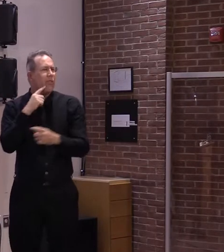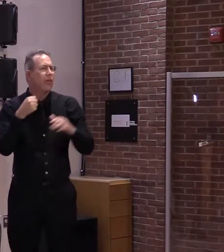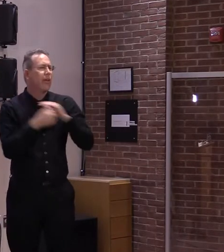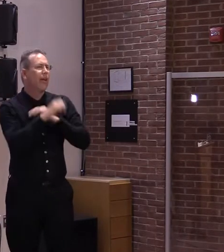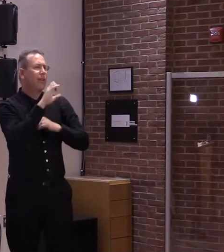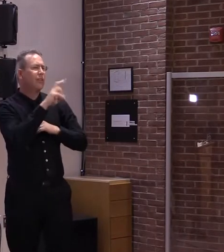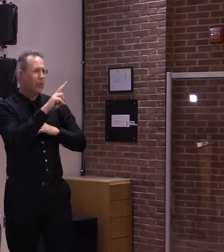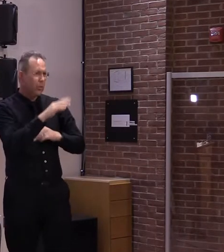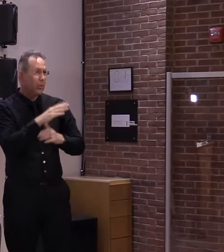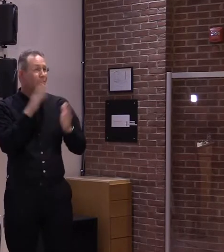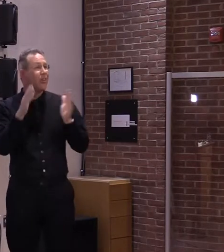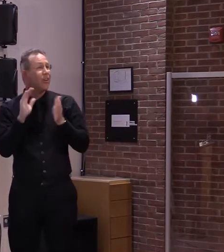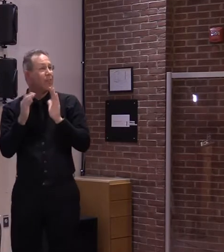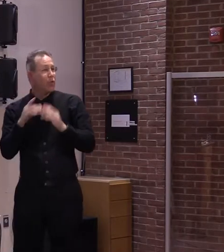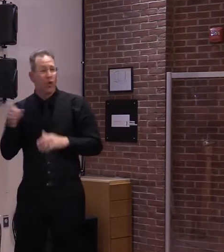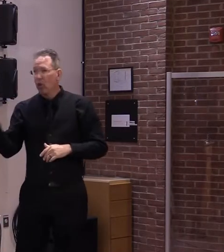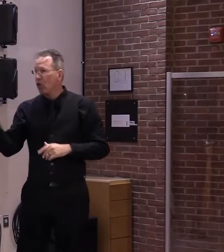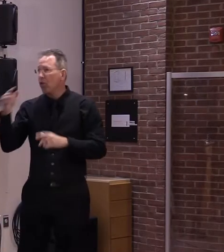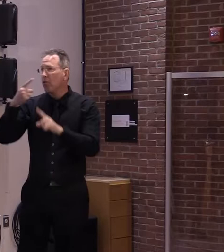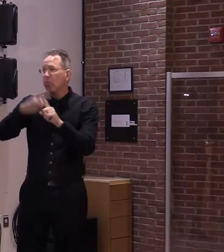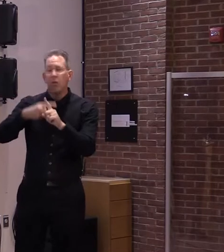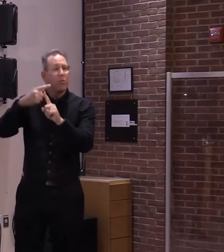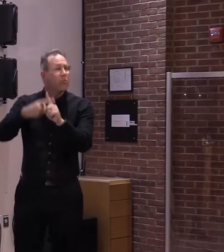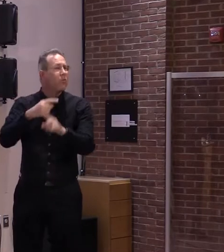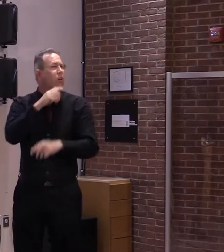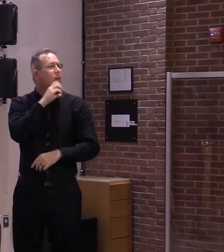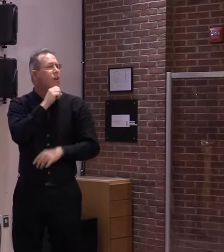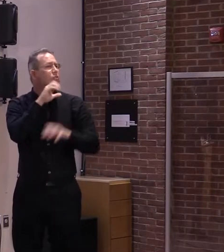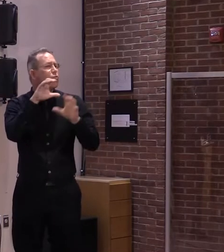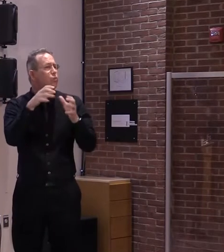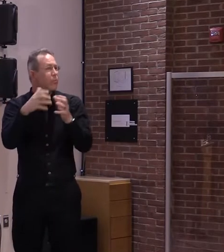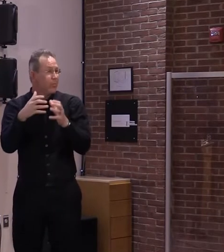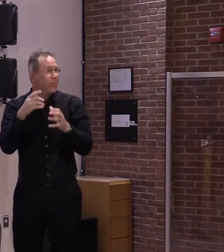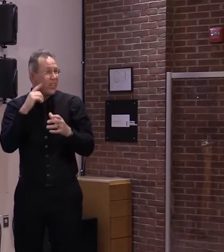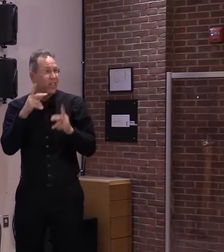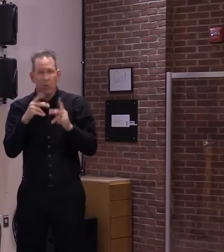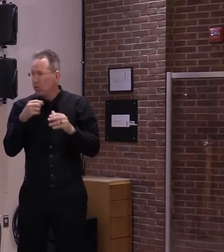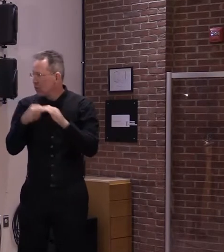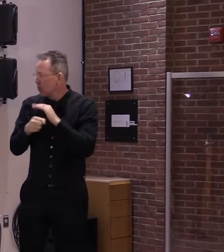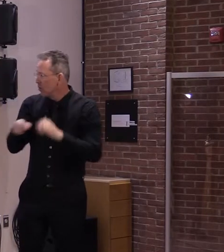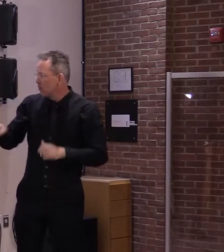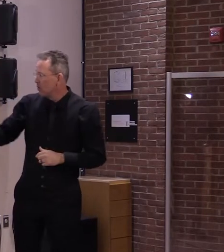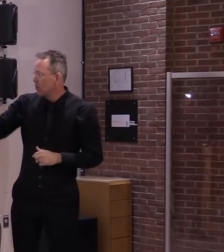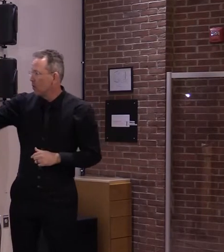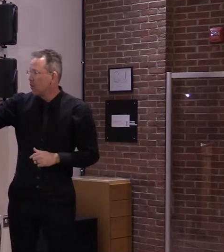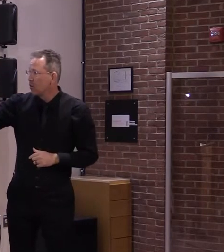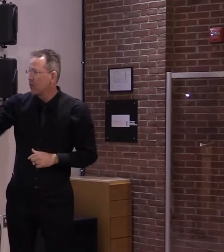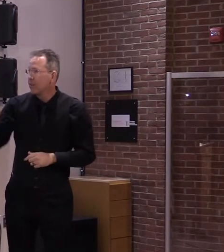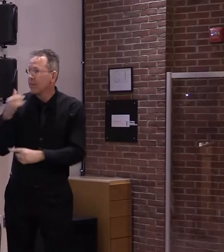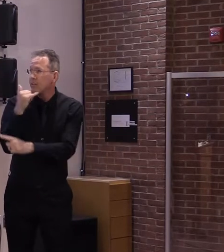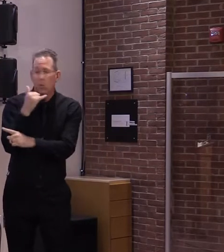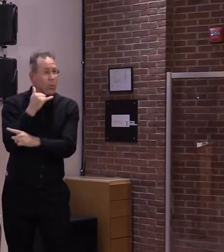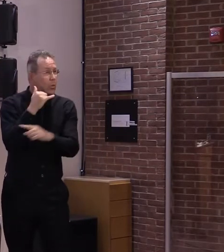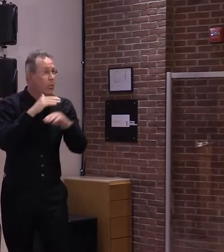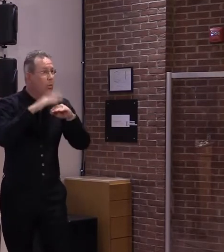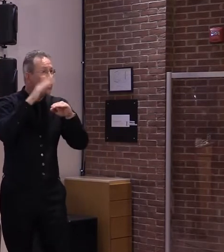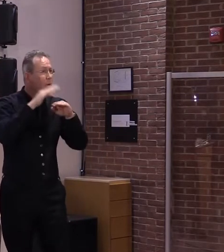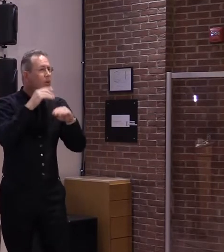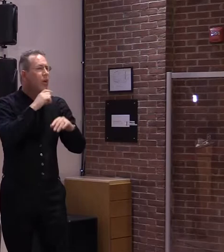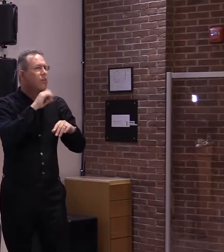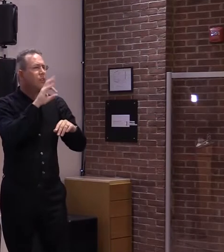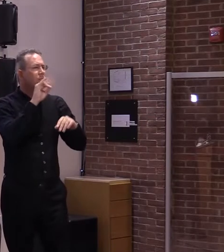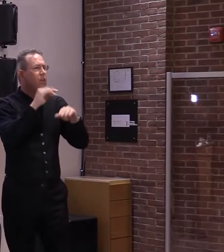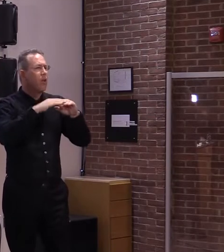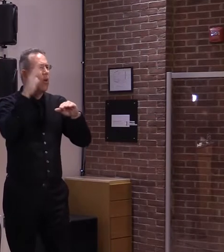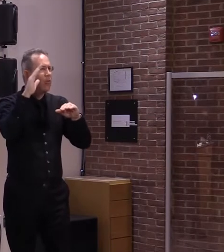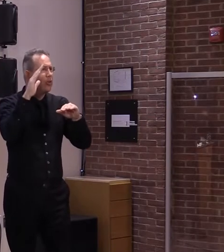the demographics of our hospitalizations, we can see that those over 70 continue to make up fewer and fewer of those requiring